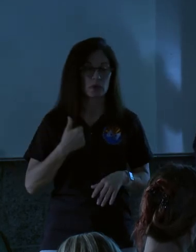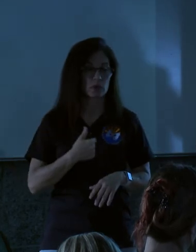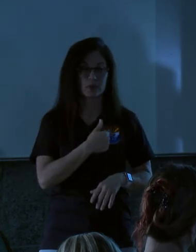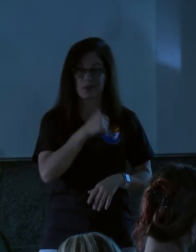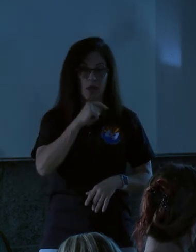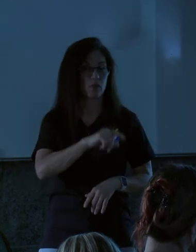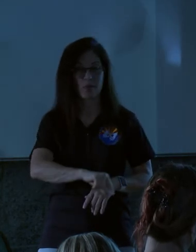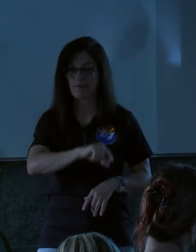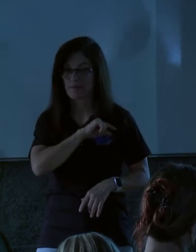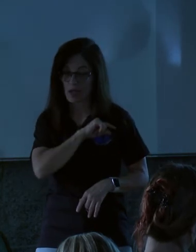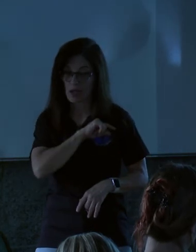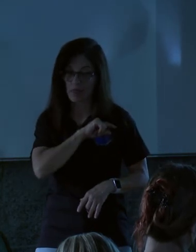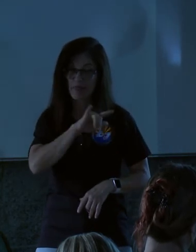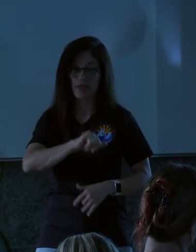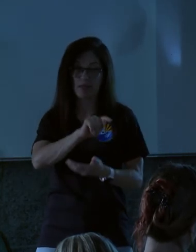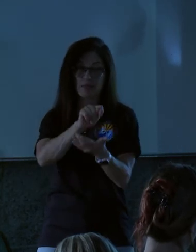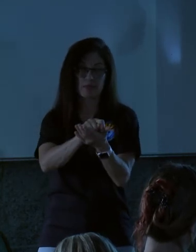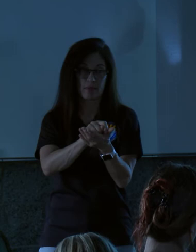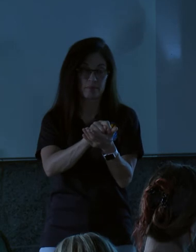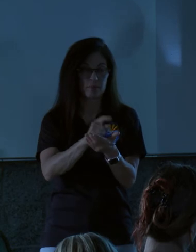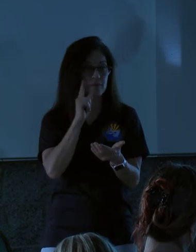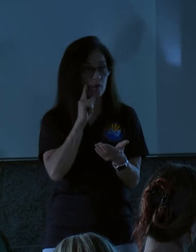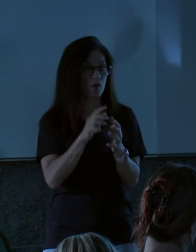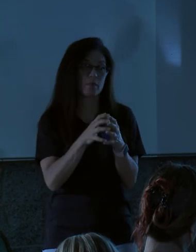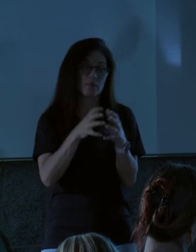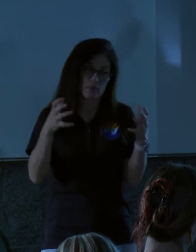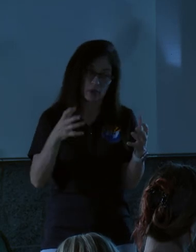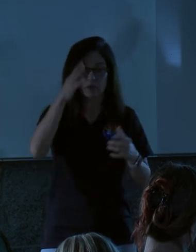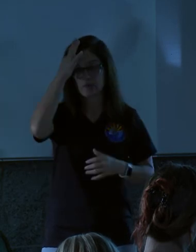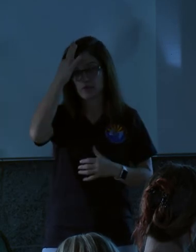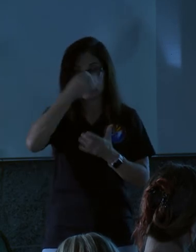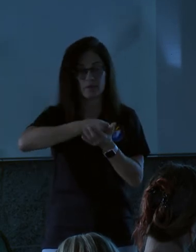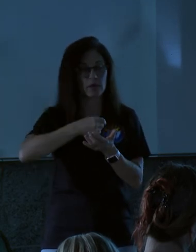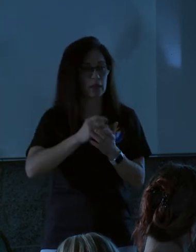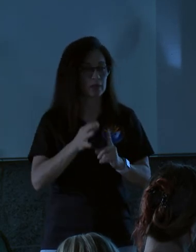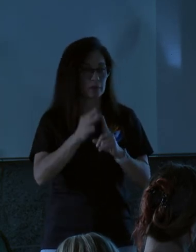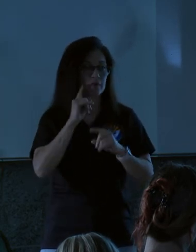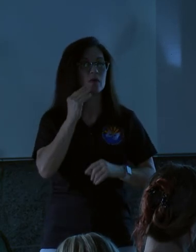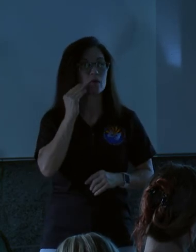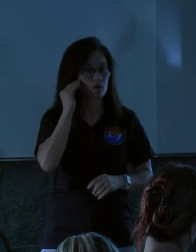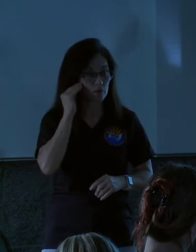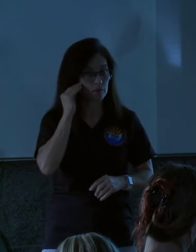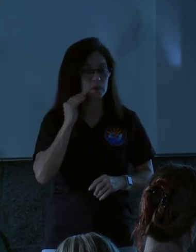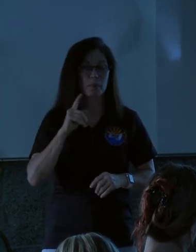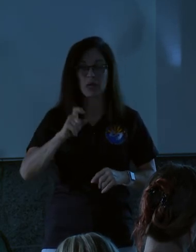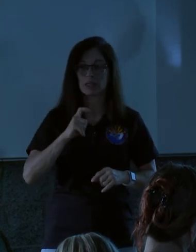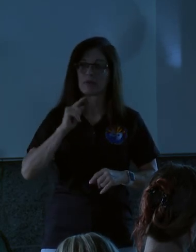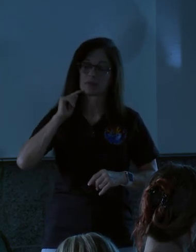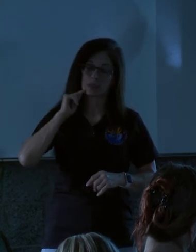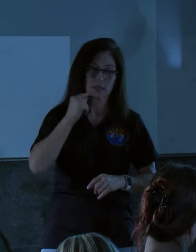qualify at that time for a lot of federal funding, especially for homes. There has to be